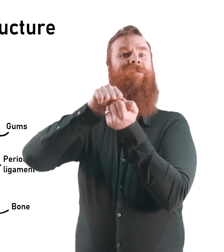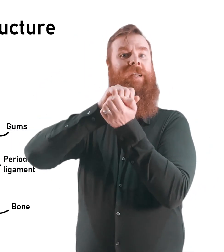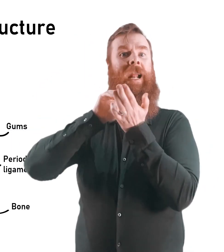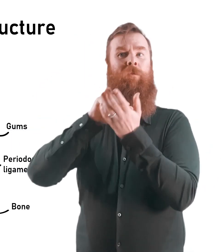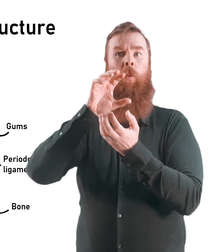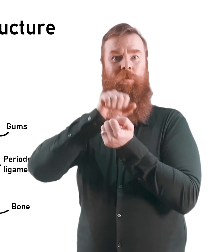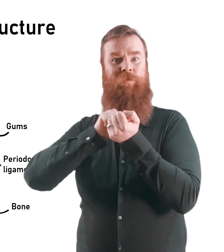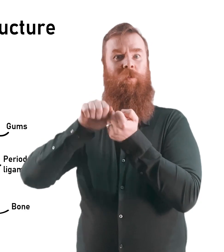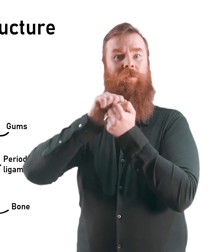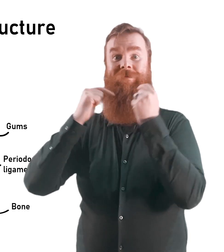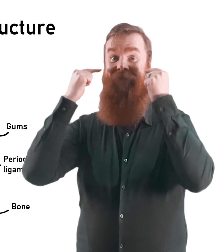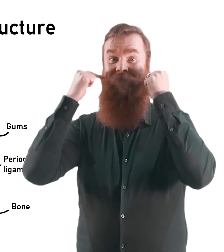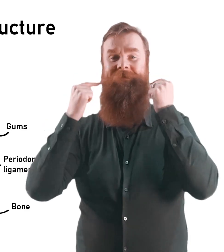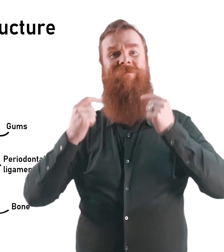are covered by gums.